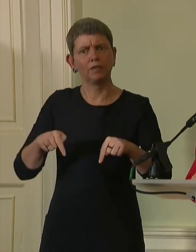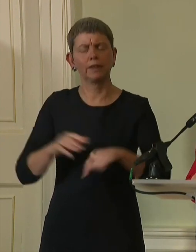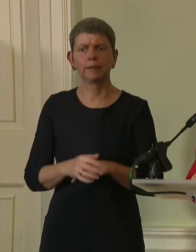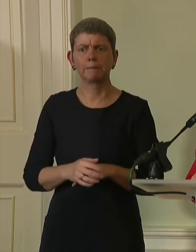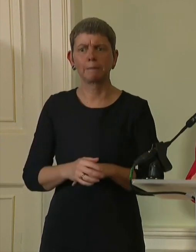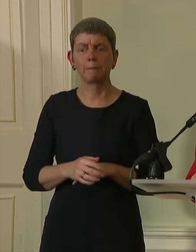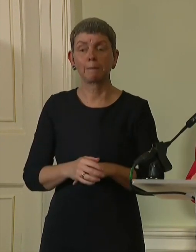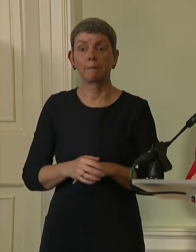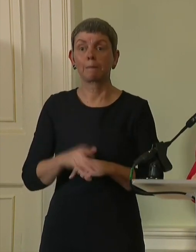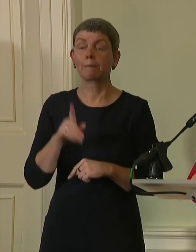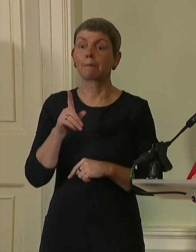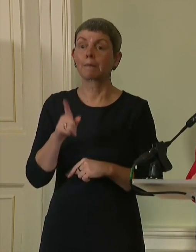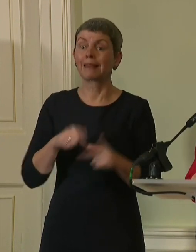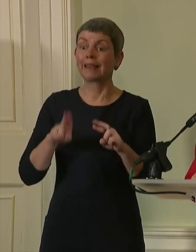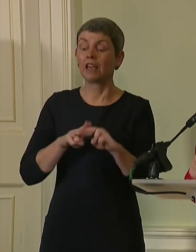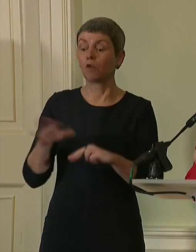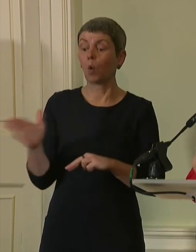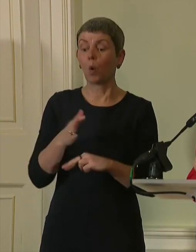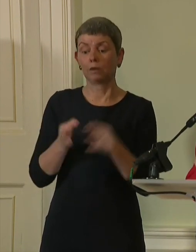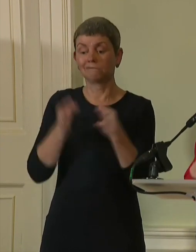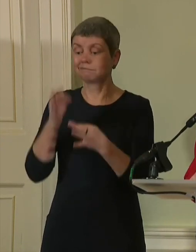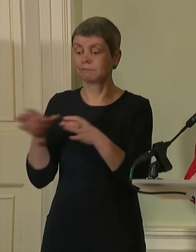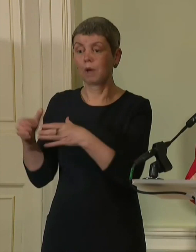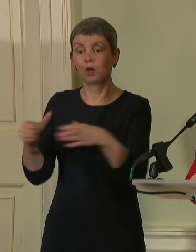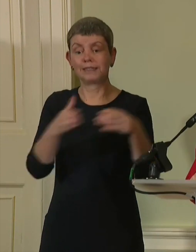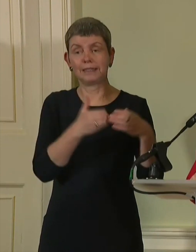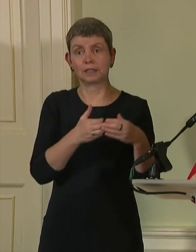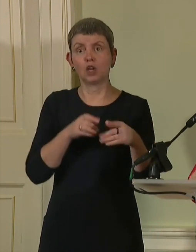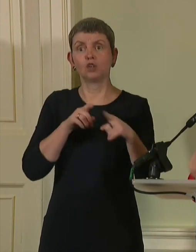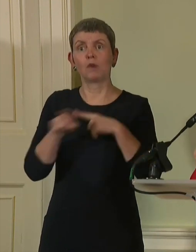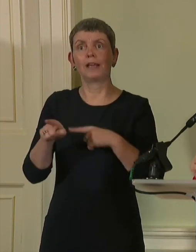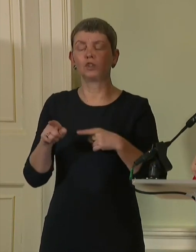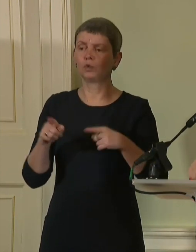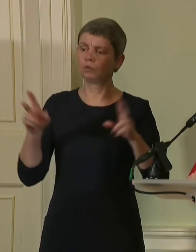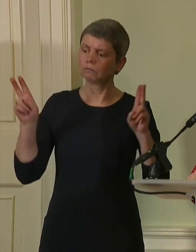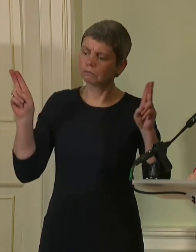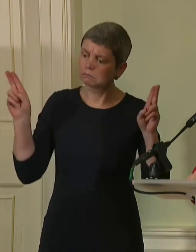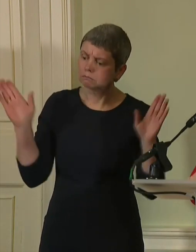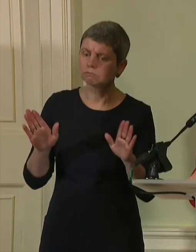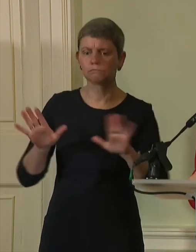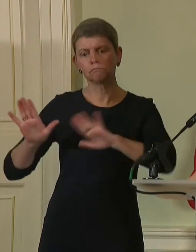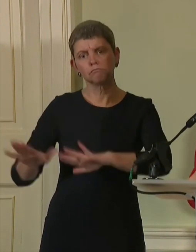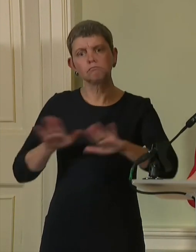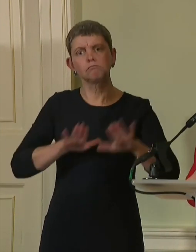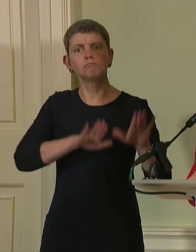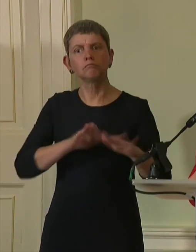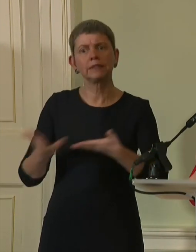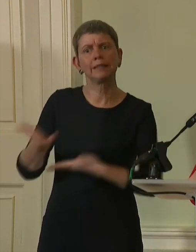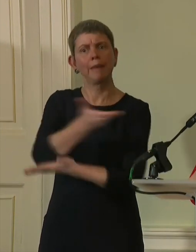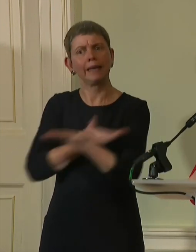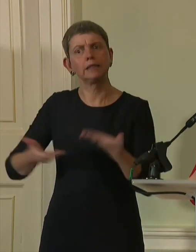all parties were to take this opportunity to depolarize public debate just a bit, to focus more